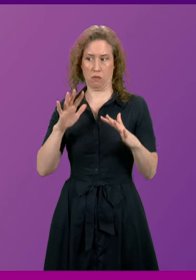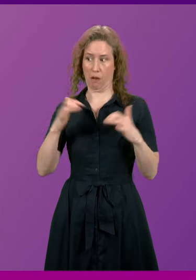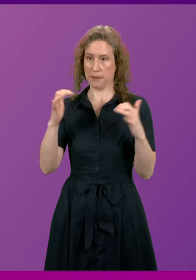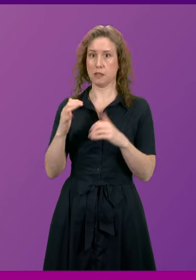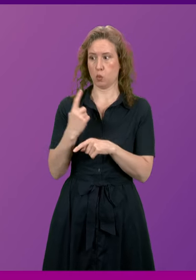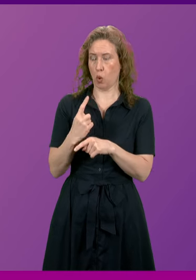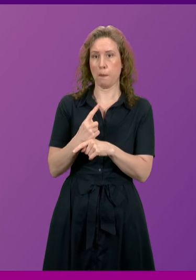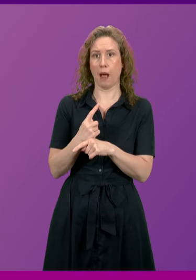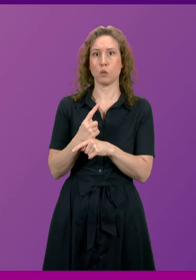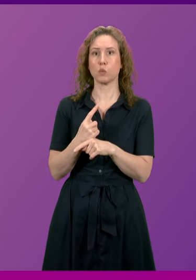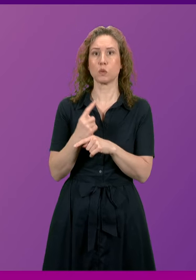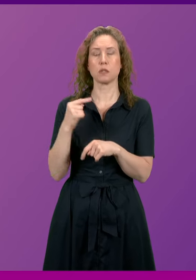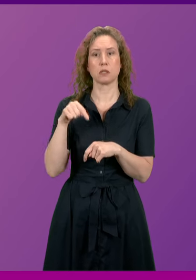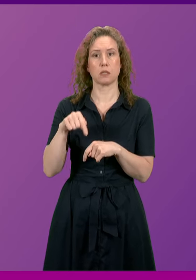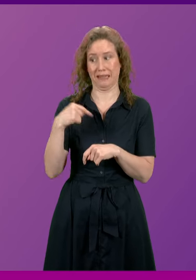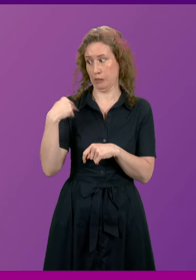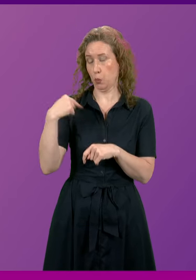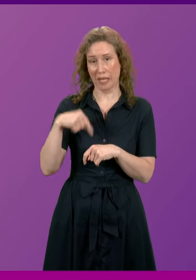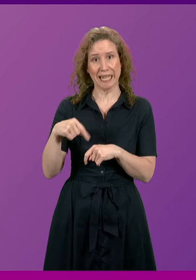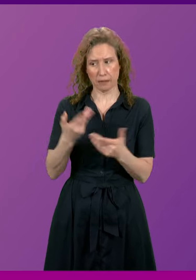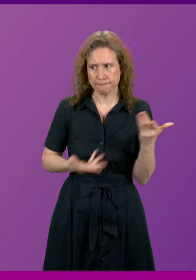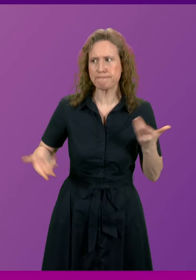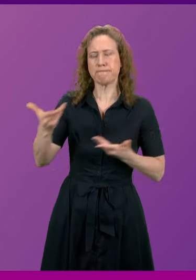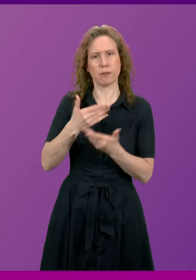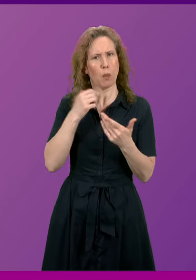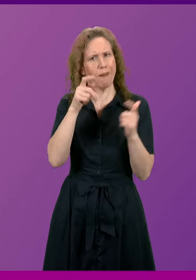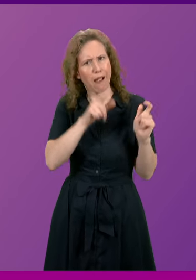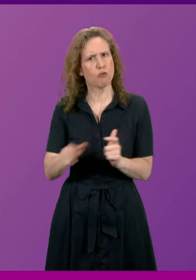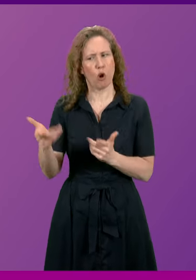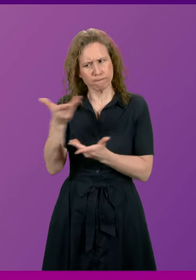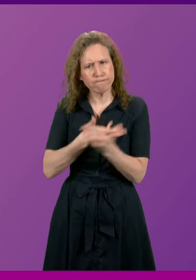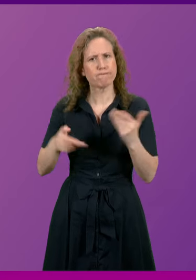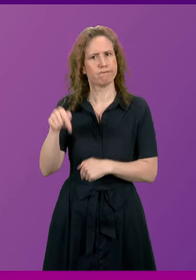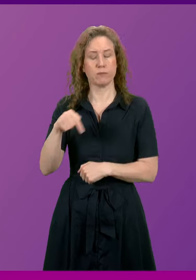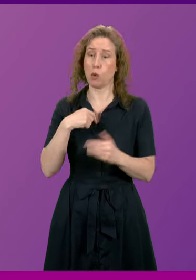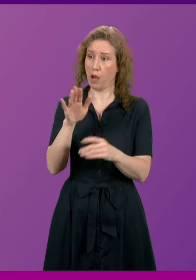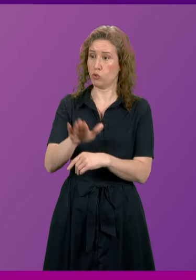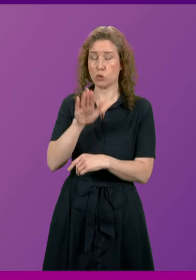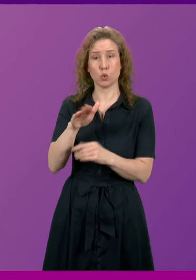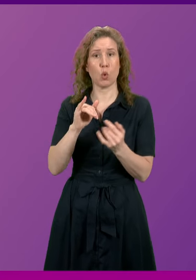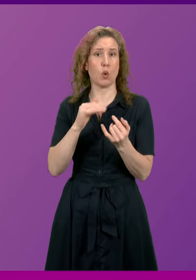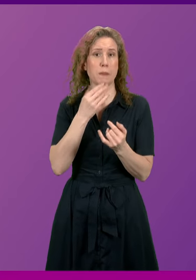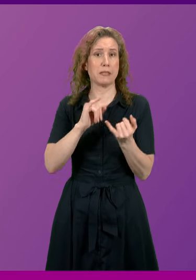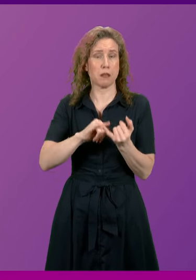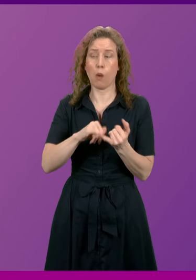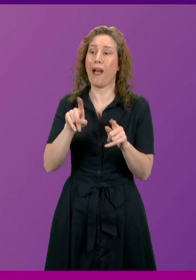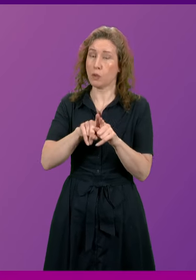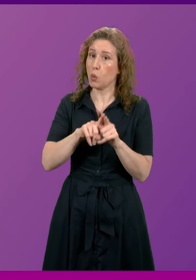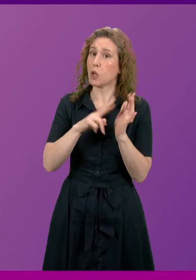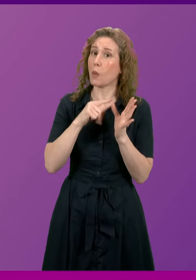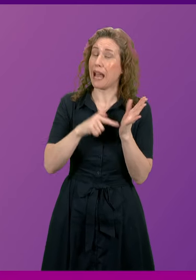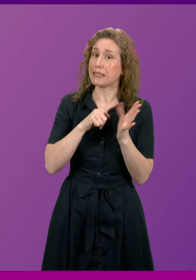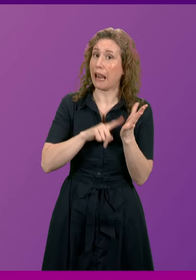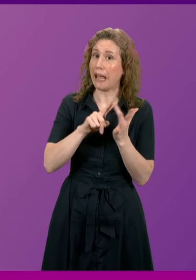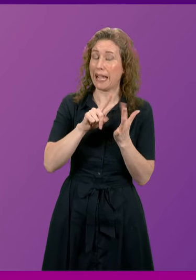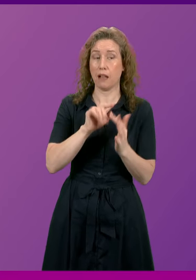talking about in the course of our meeting this week and we will continue to do that. So I assure Mr Sauer and I assure Natalie that